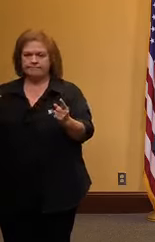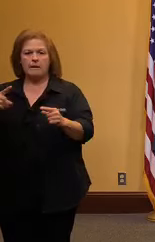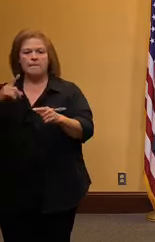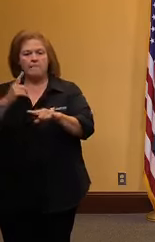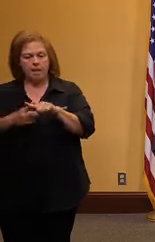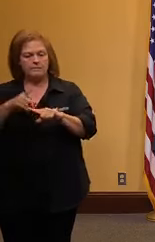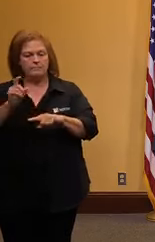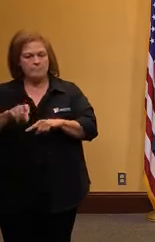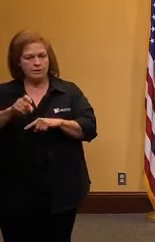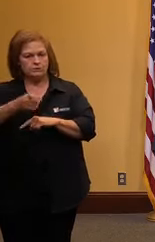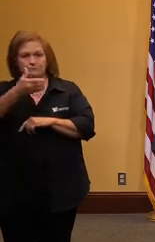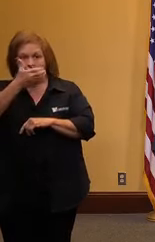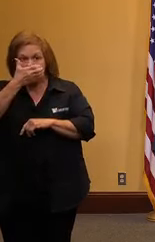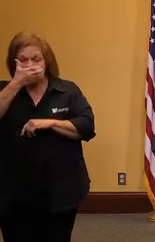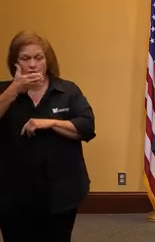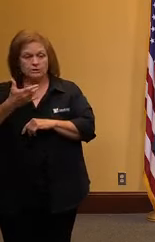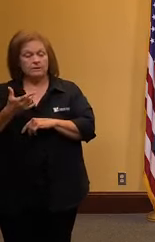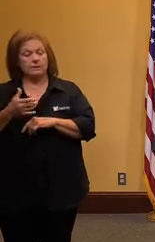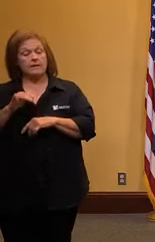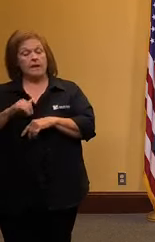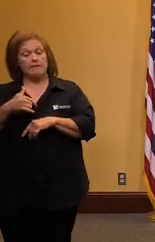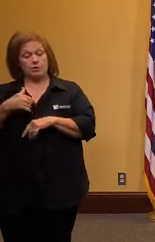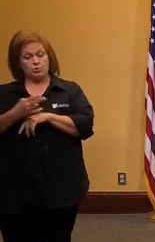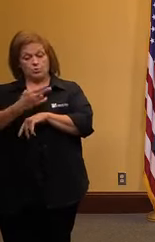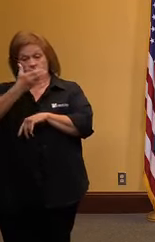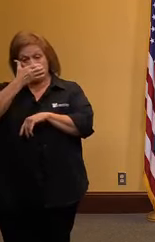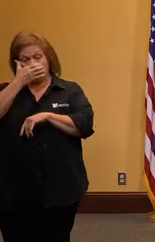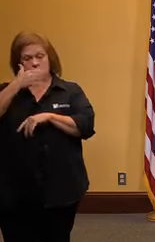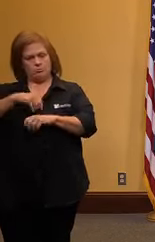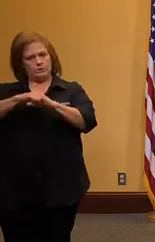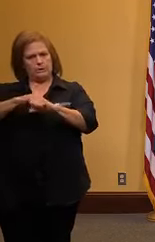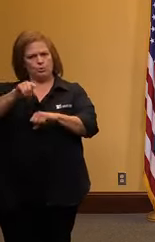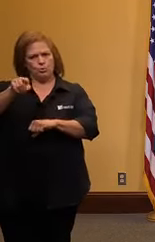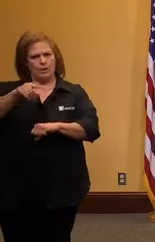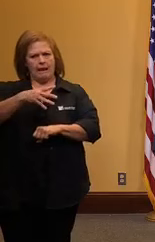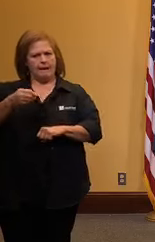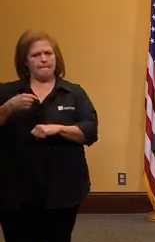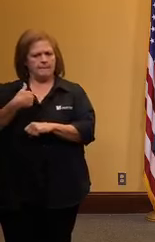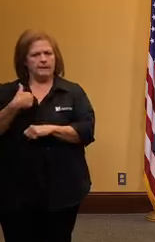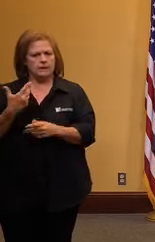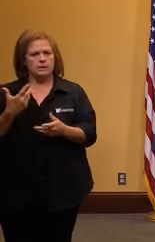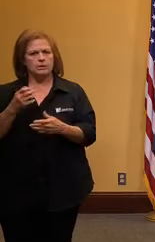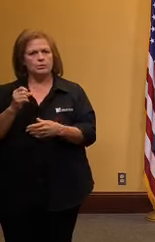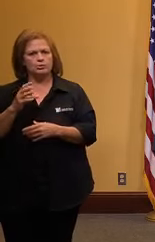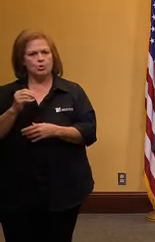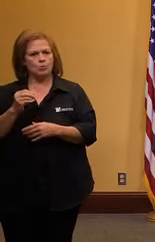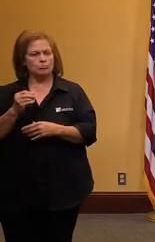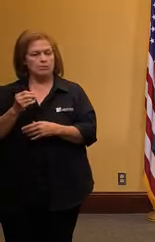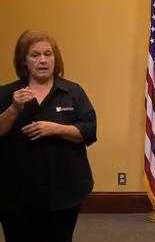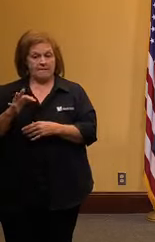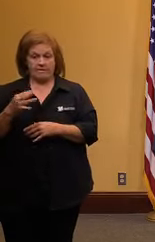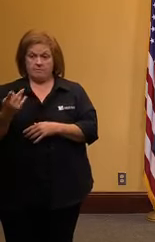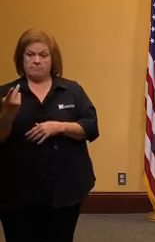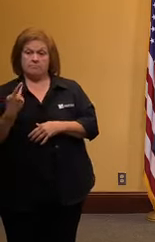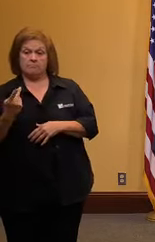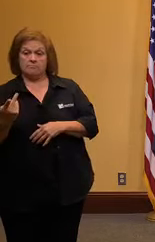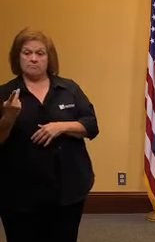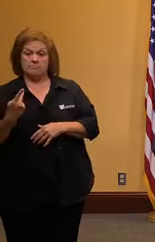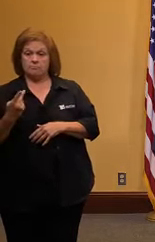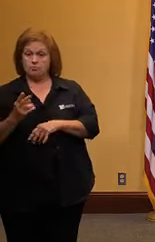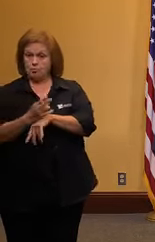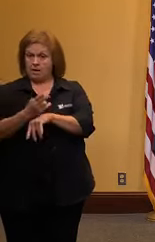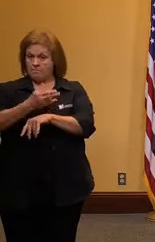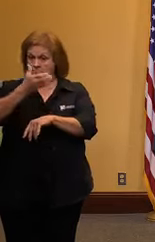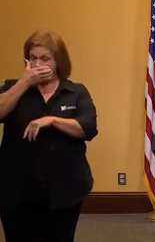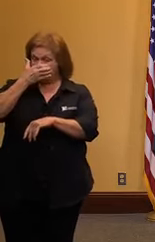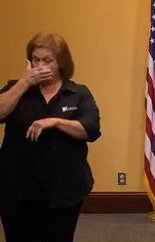public my face covering prevent protects you and your face covering protects me so eve we are both wearing face coverings and one of us